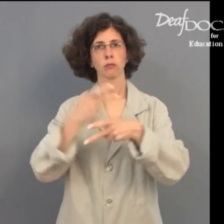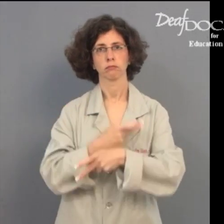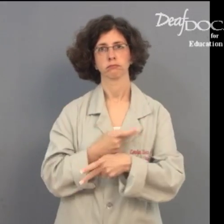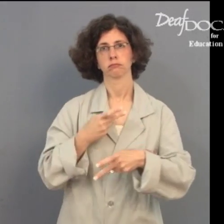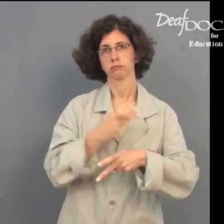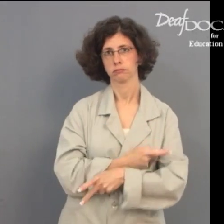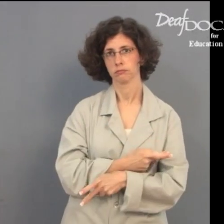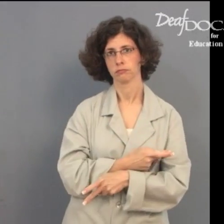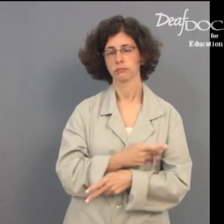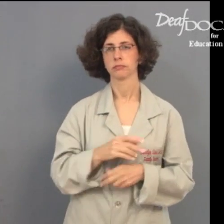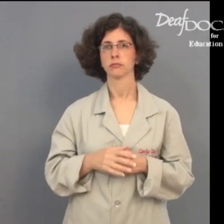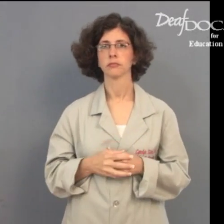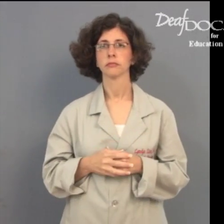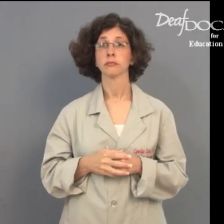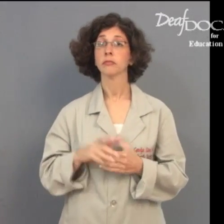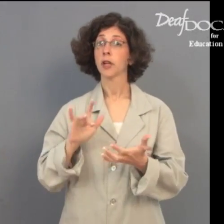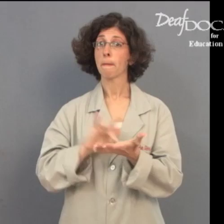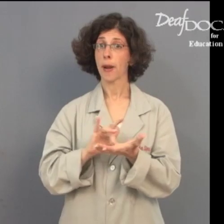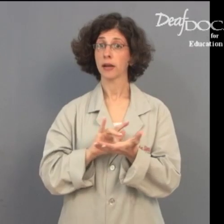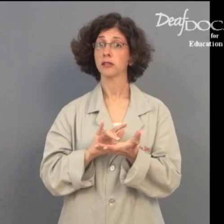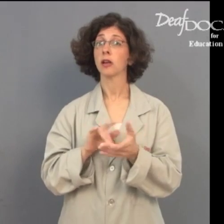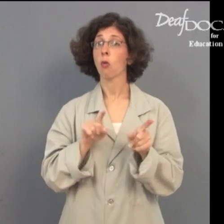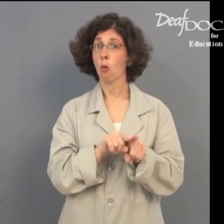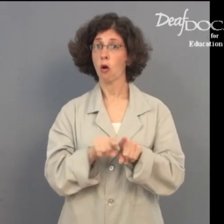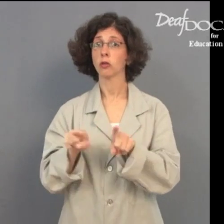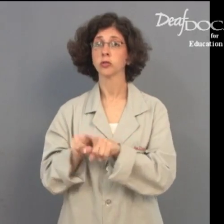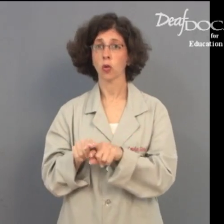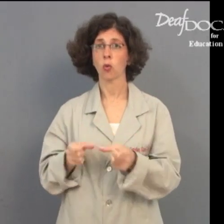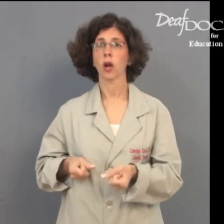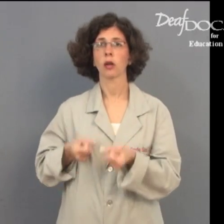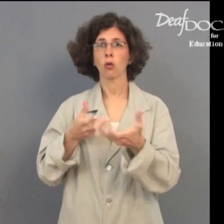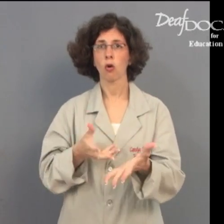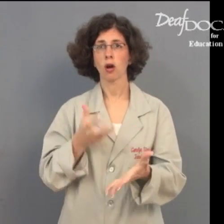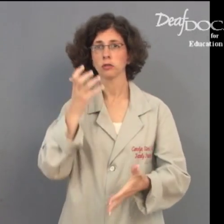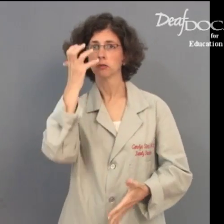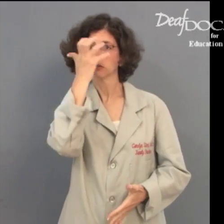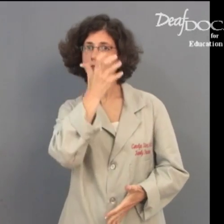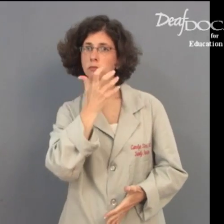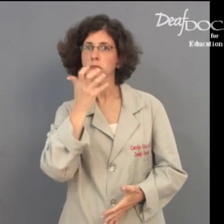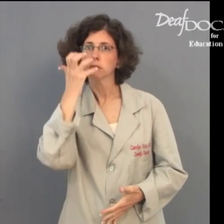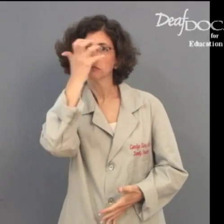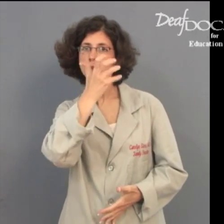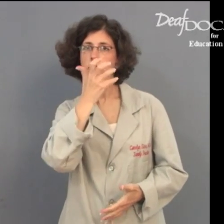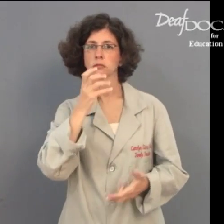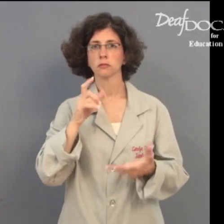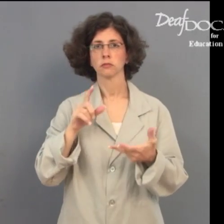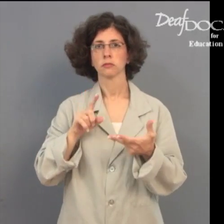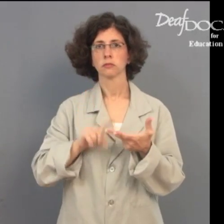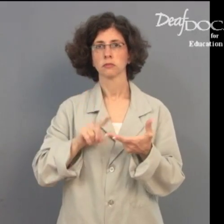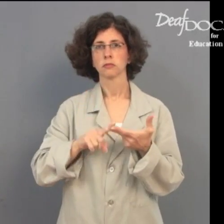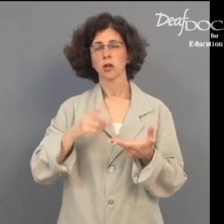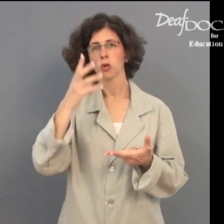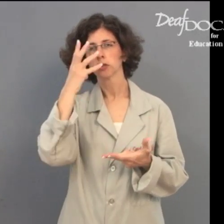worse. The medicine also can make you feel dizzy or sleepy.